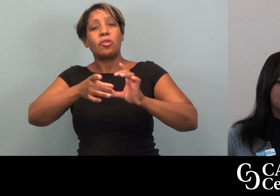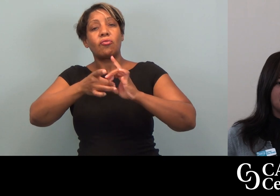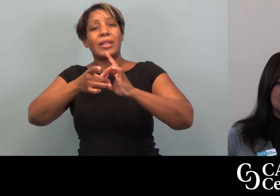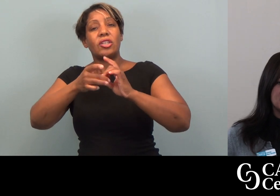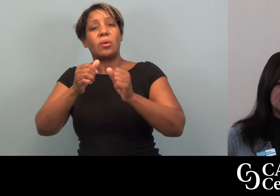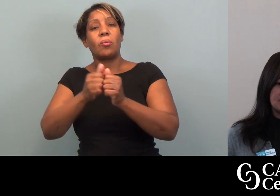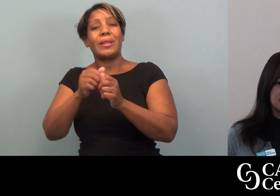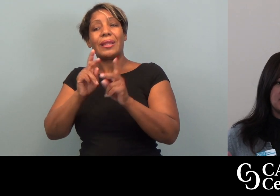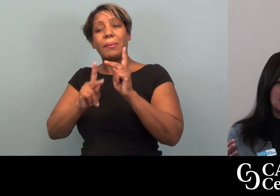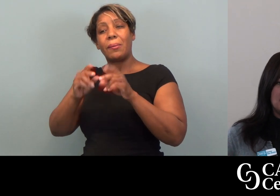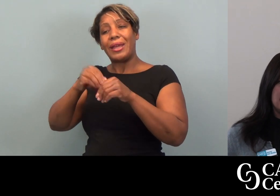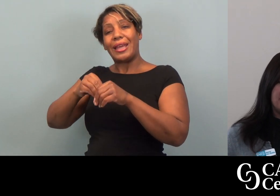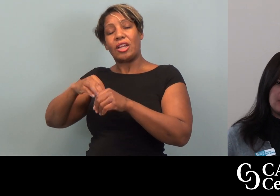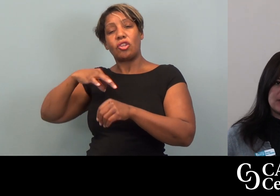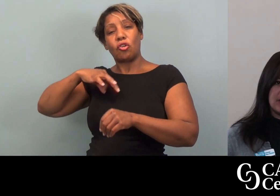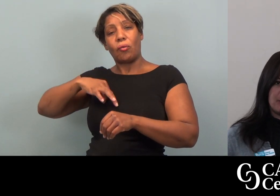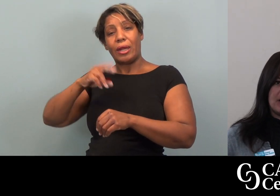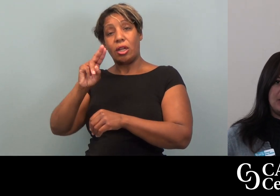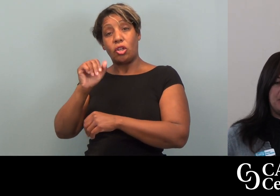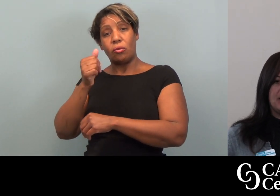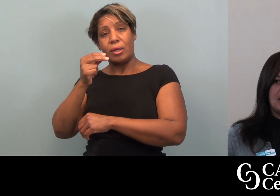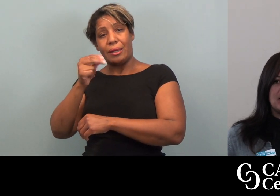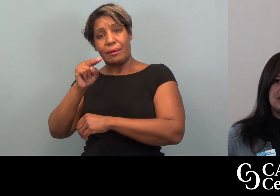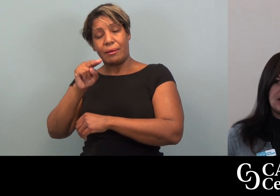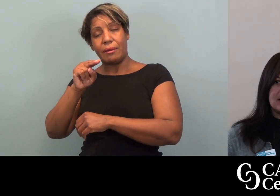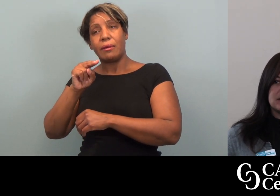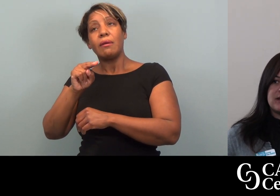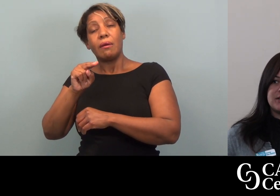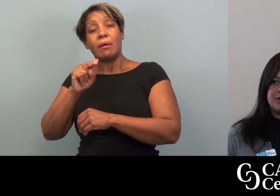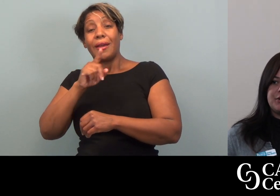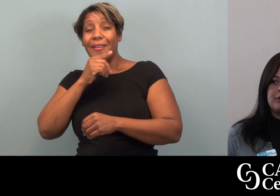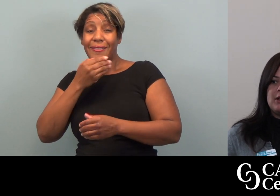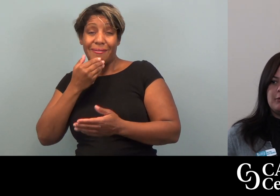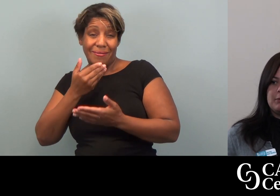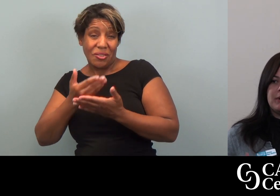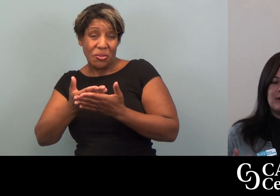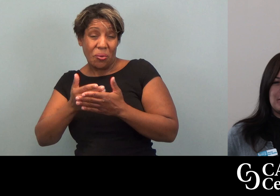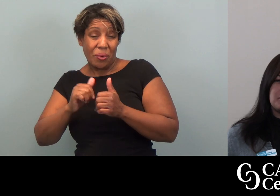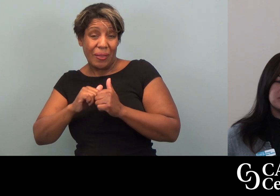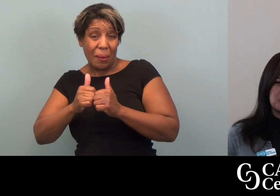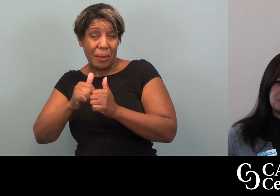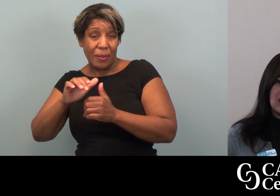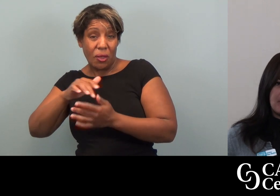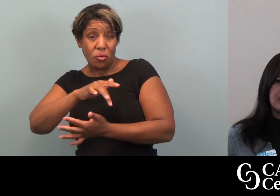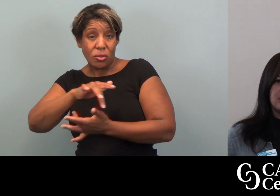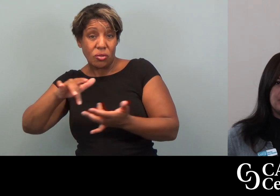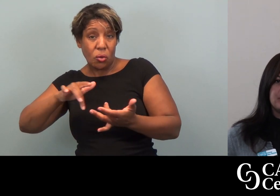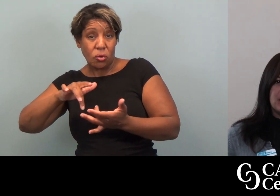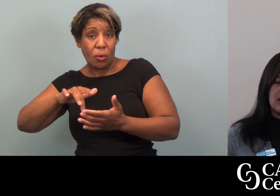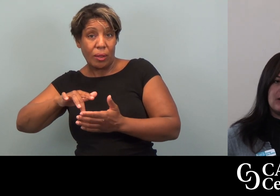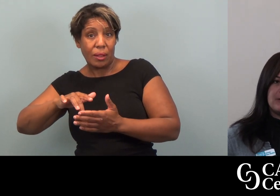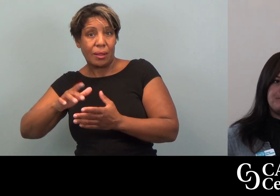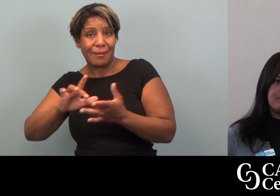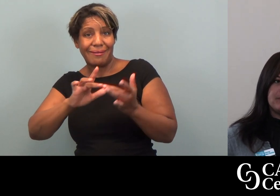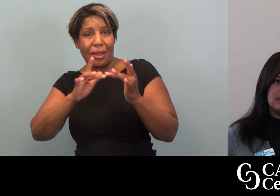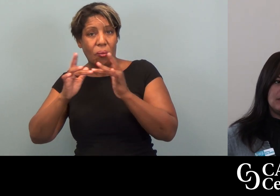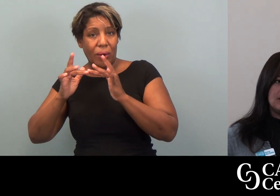They build relationships with the folks at the credit union. And I think that has a lot to do with building their own social capital and